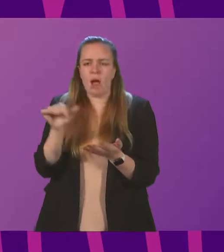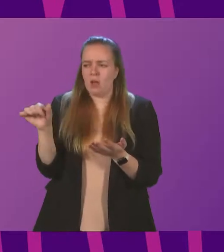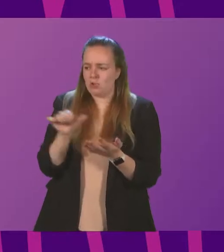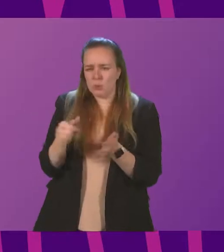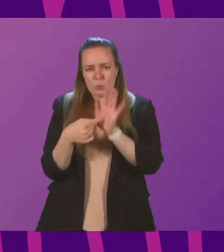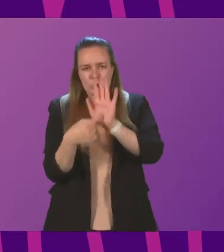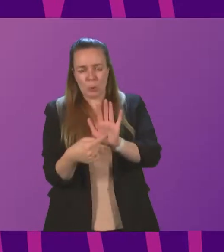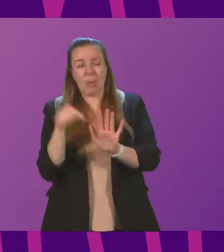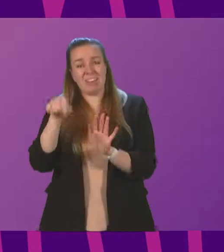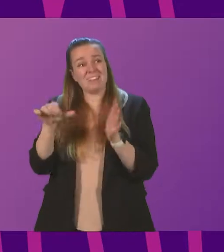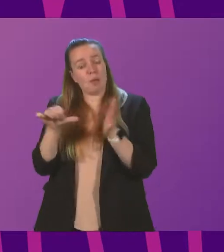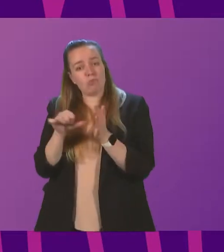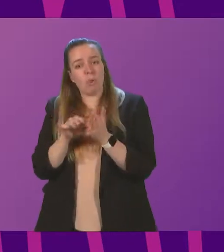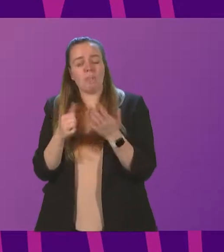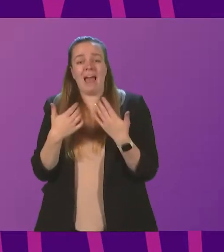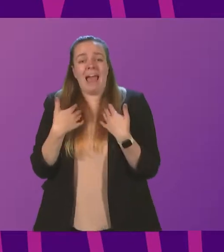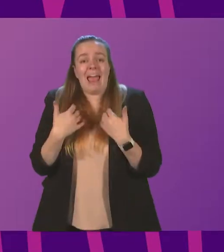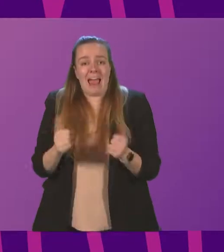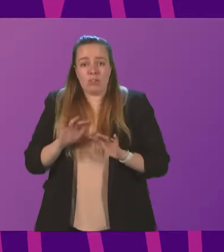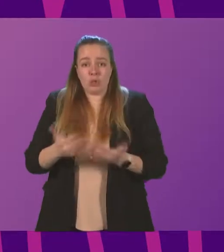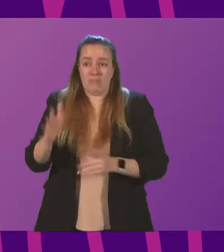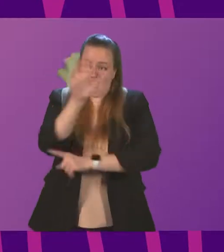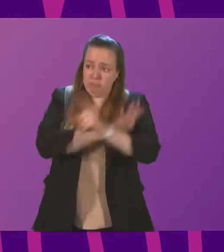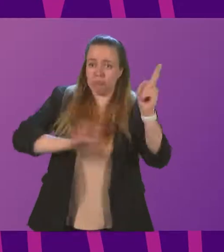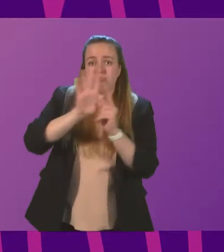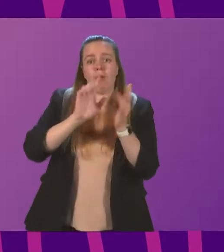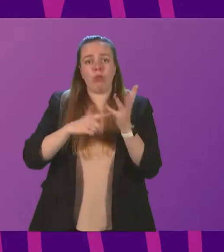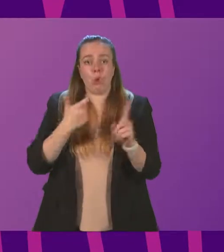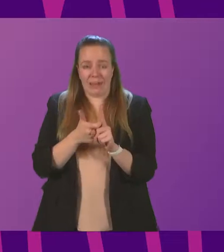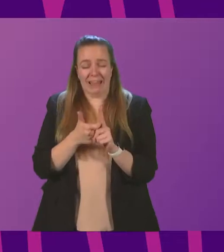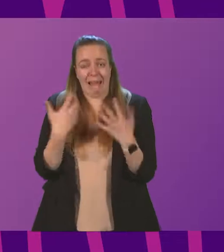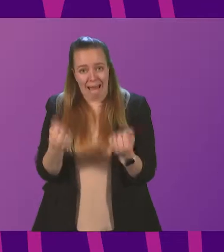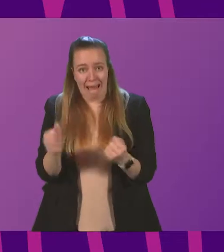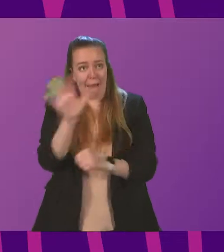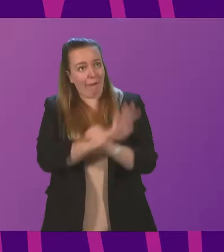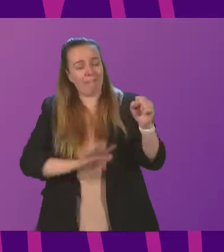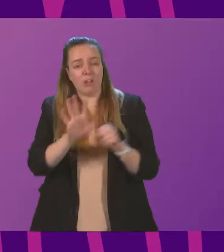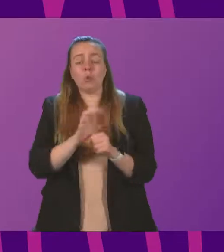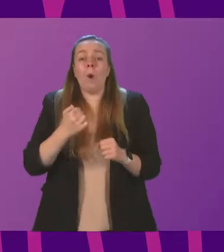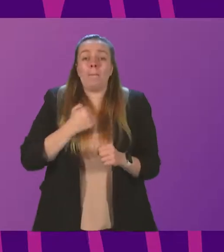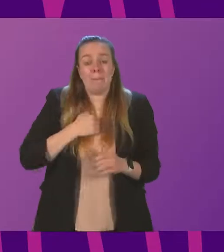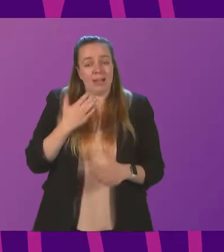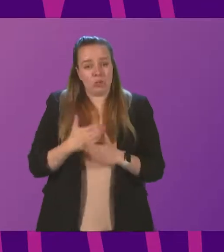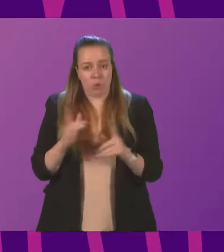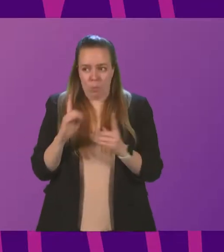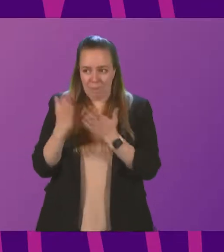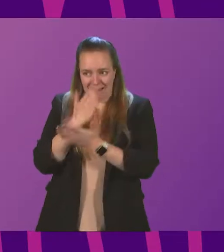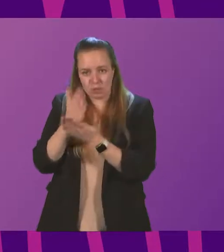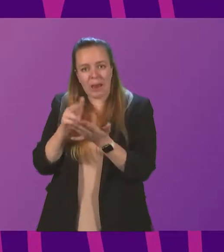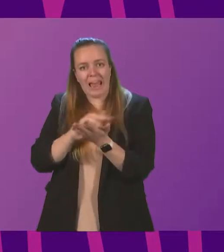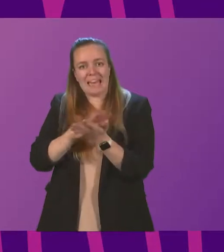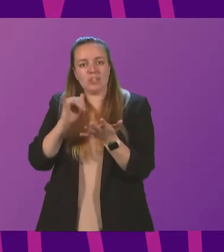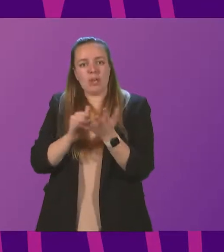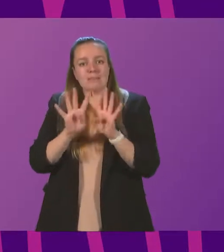that this is a problem that health services right across the UK are facing. So my job is to ensure that the NHS boards,